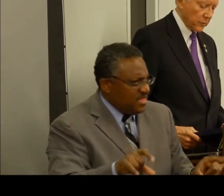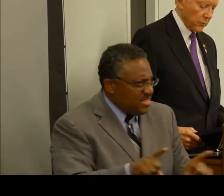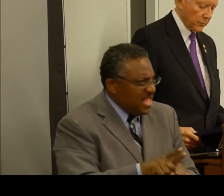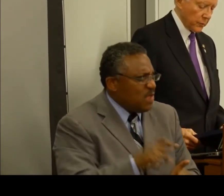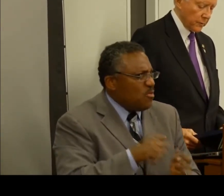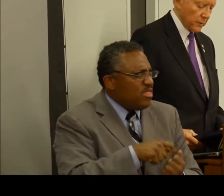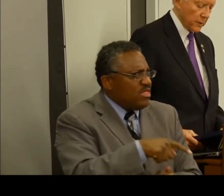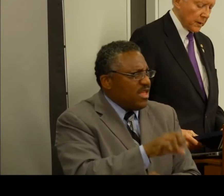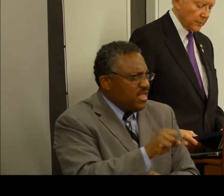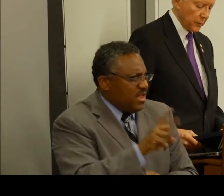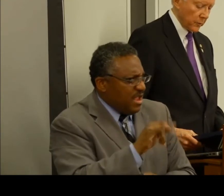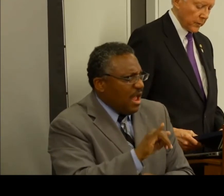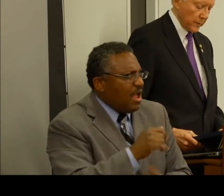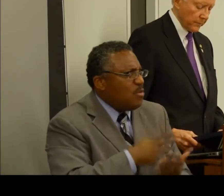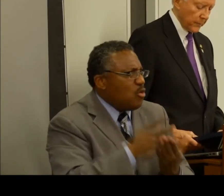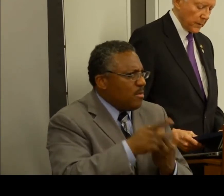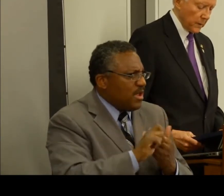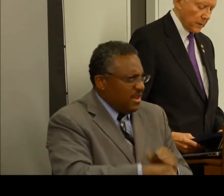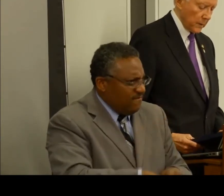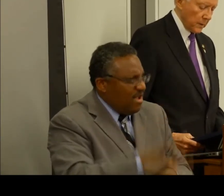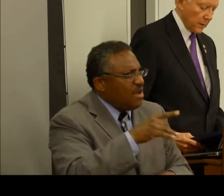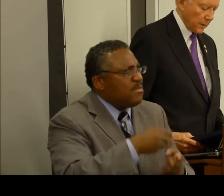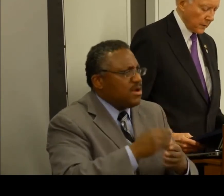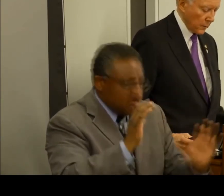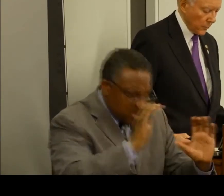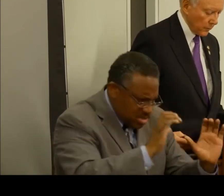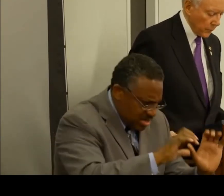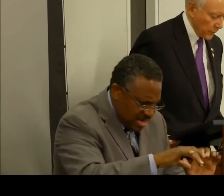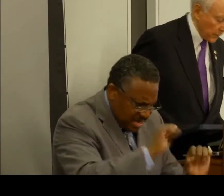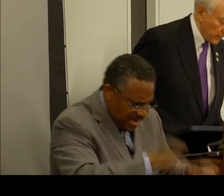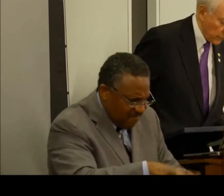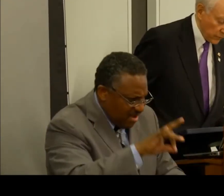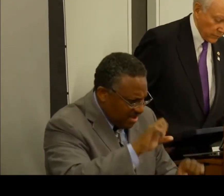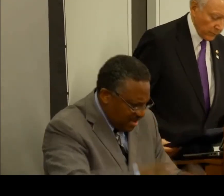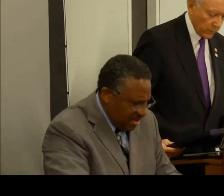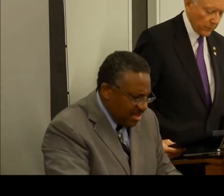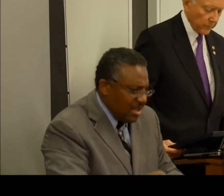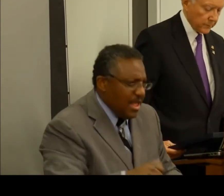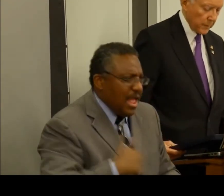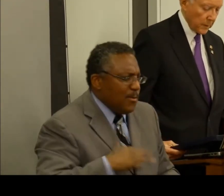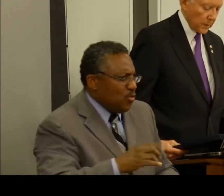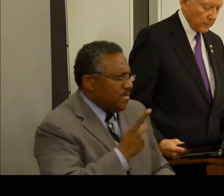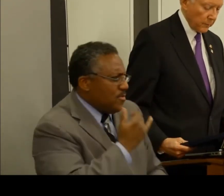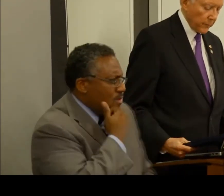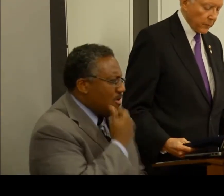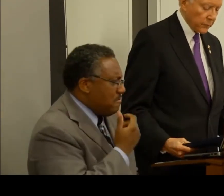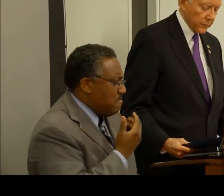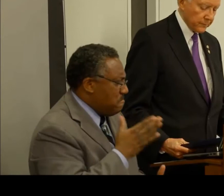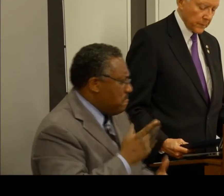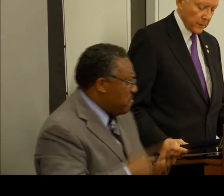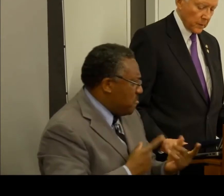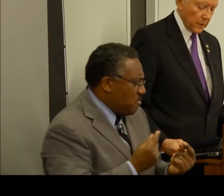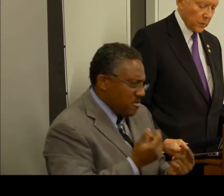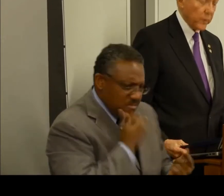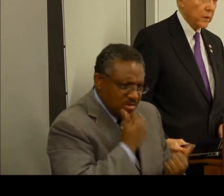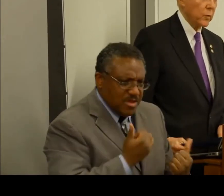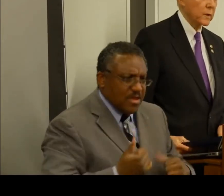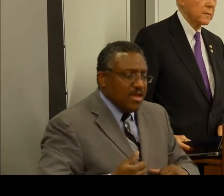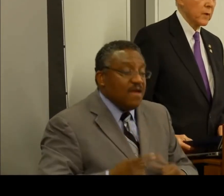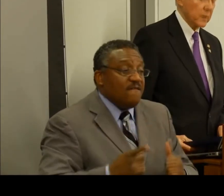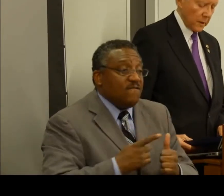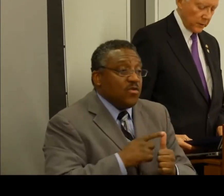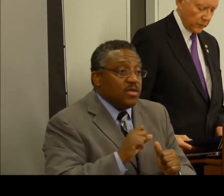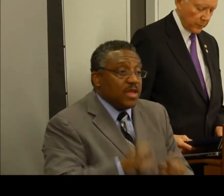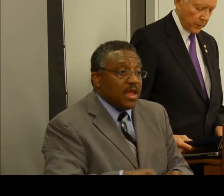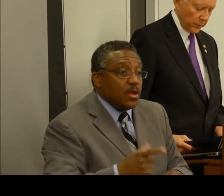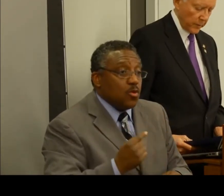can go down to improve the DI program. I don't know what I'm doing here. I'm doing something wrong. The first, we can